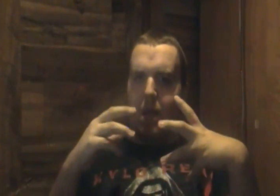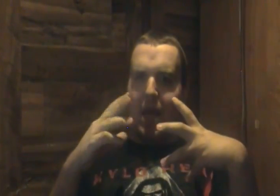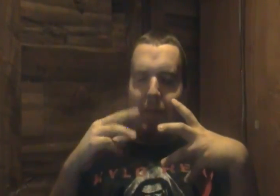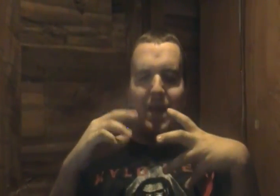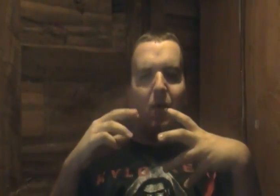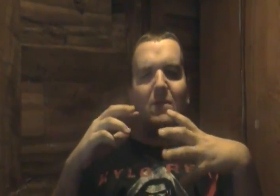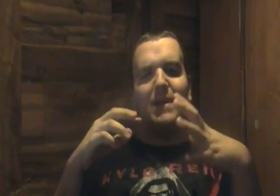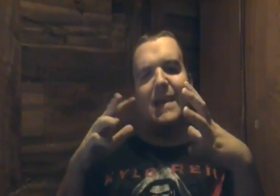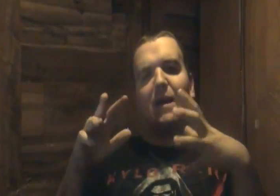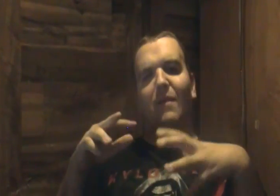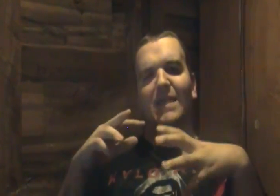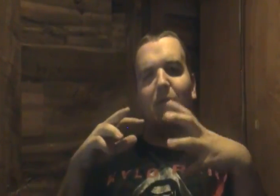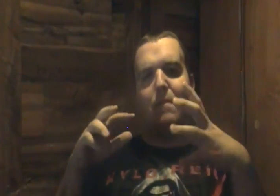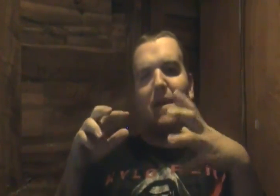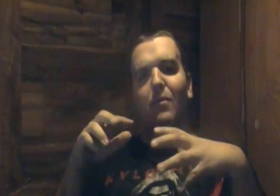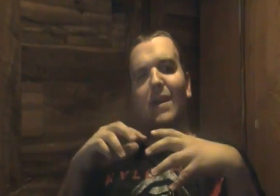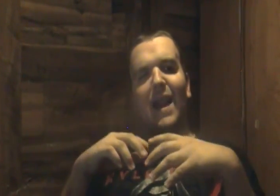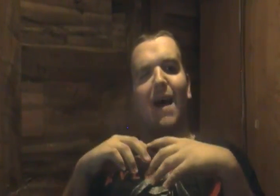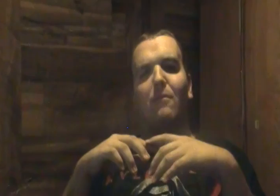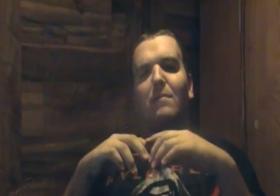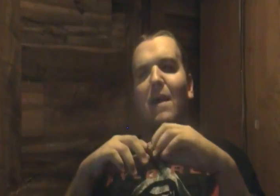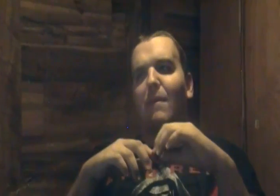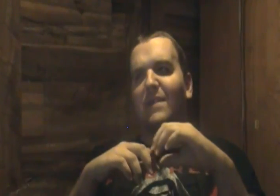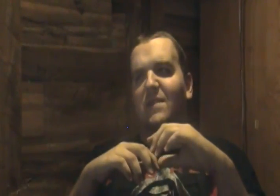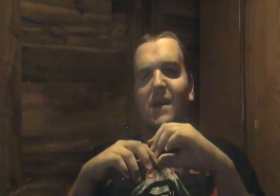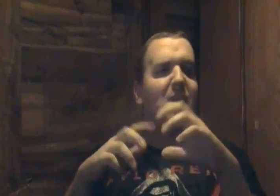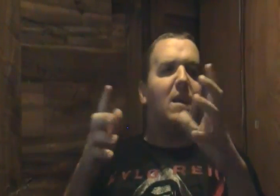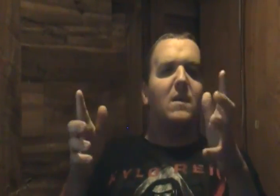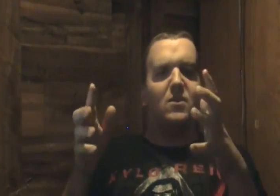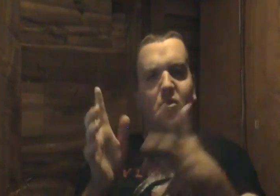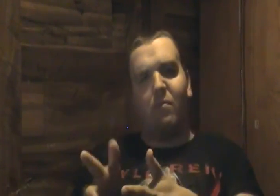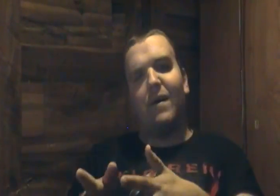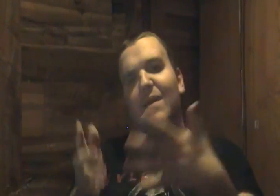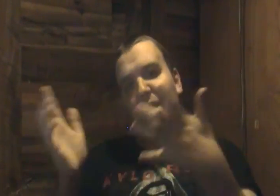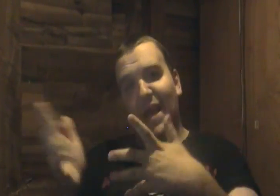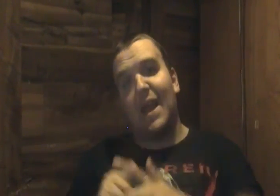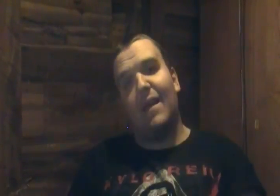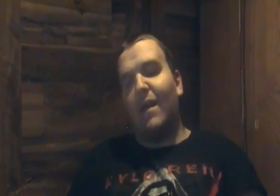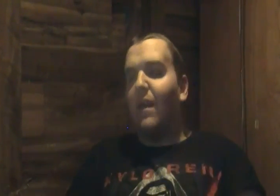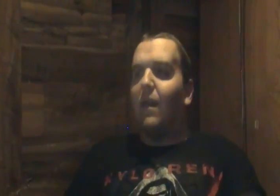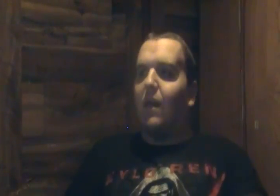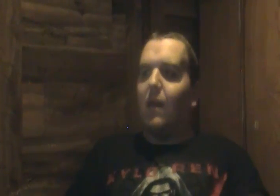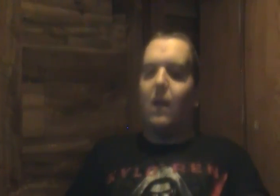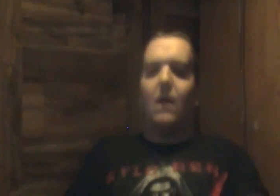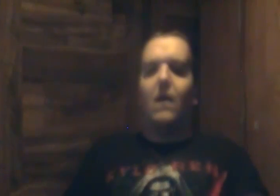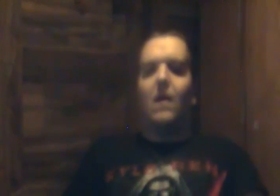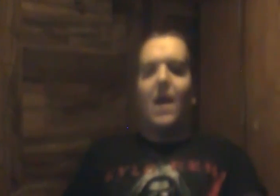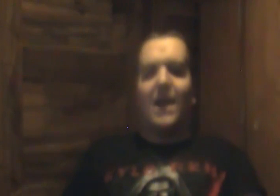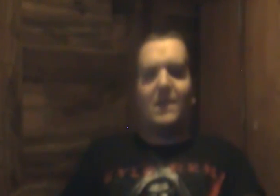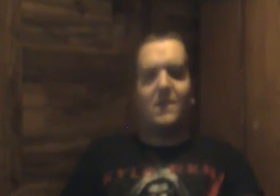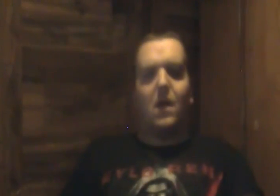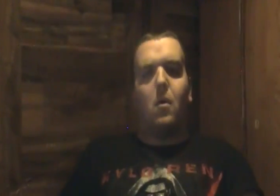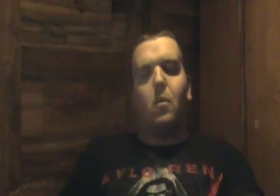i mean the ultimate sacrifice of my people that i'm gonna make my son zuma the king and so